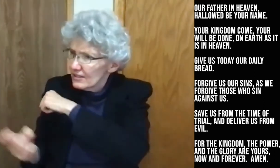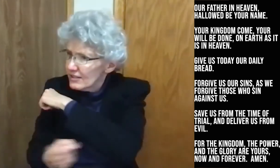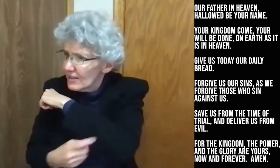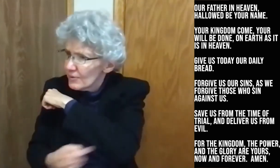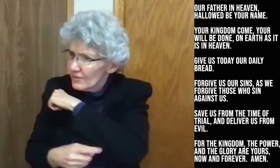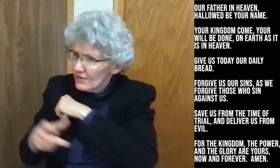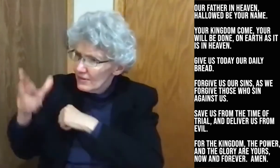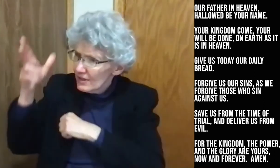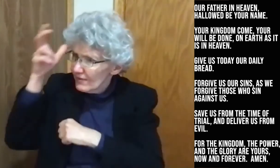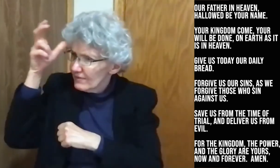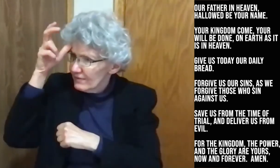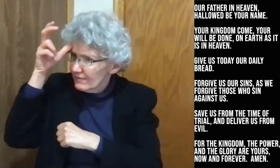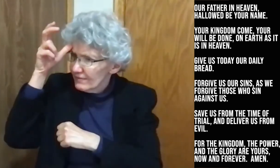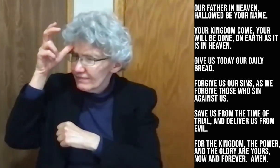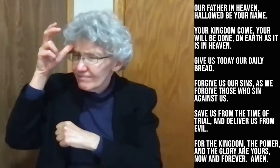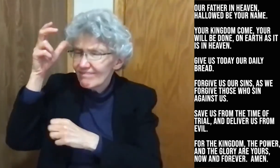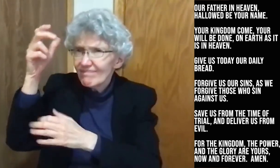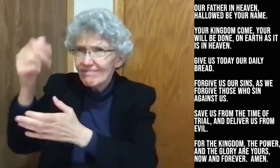Thank you. Amen.